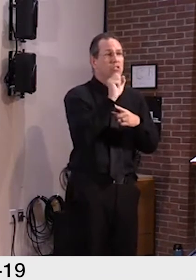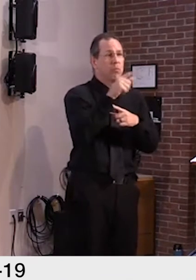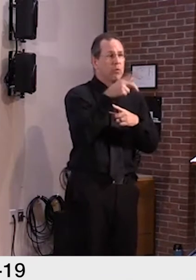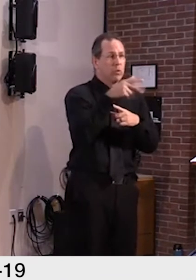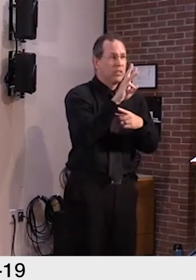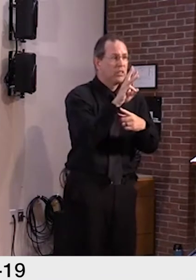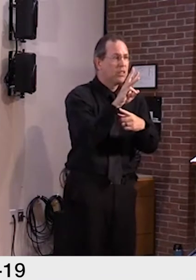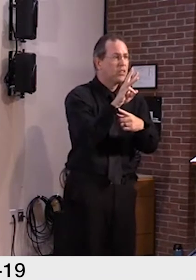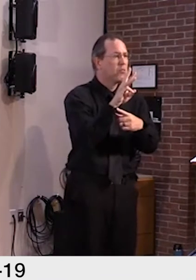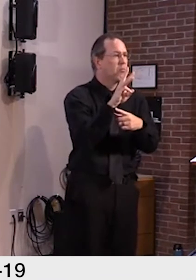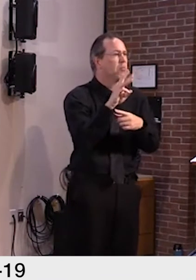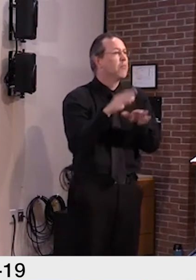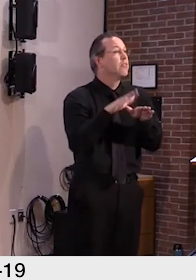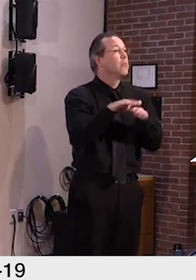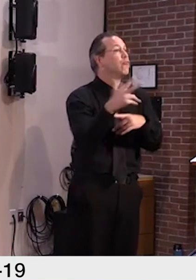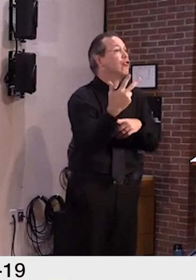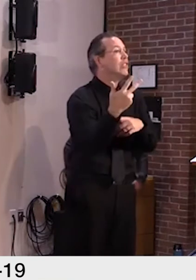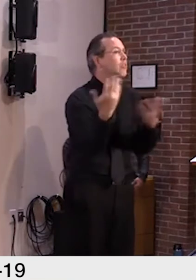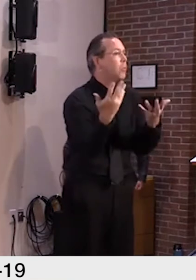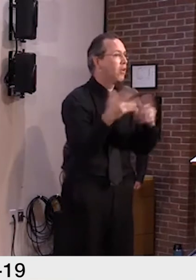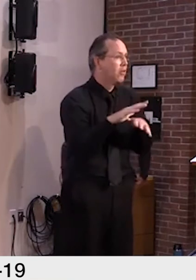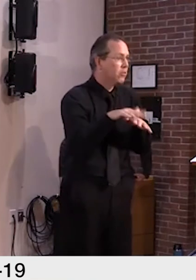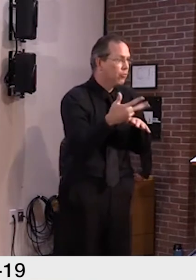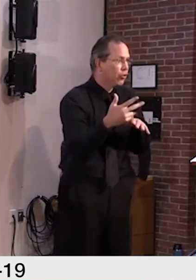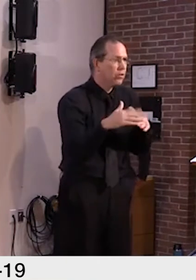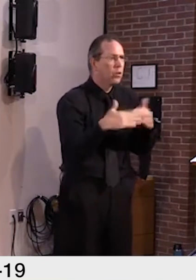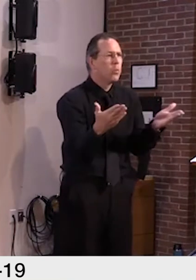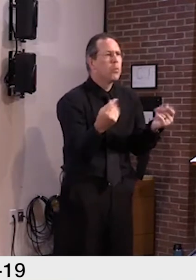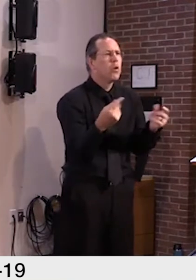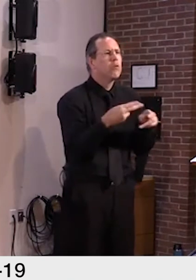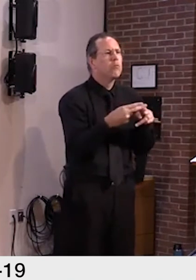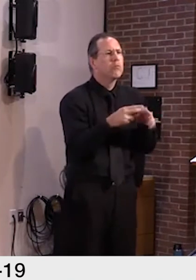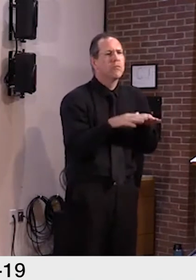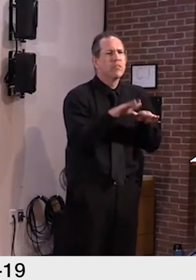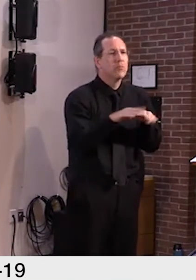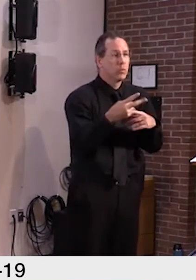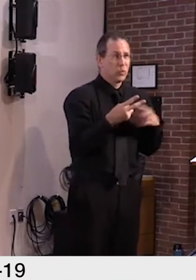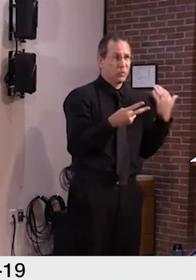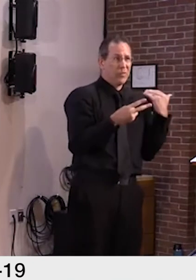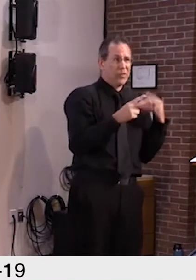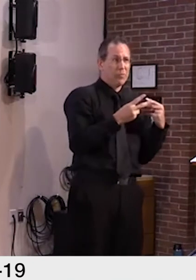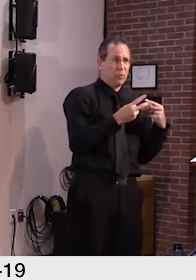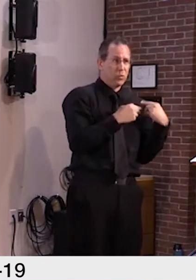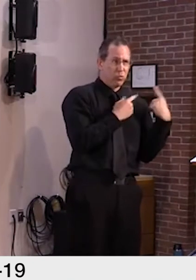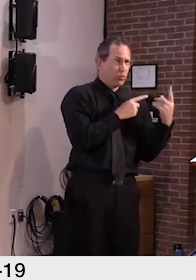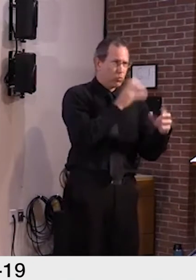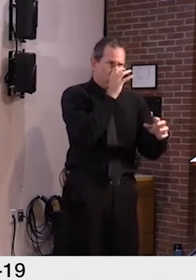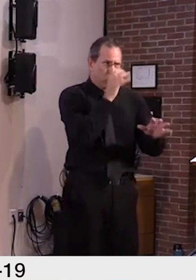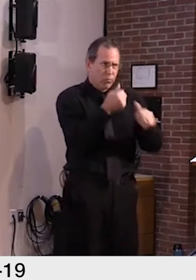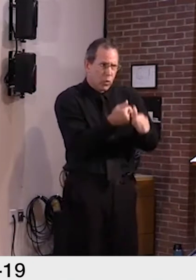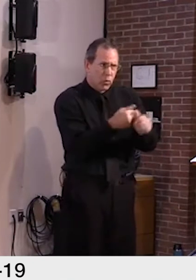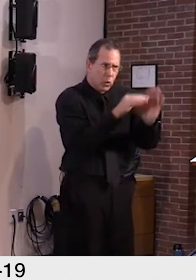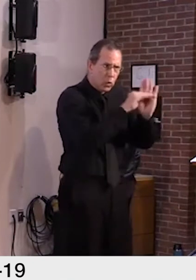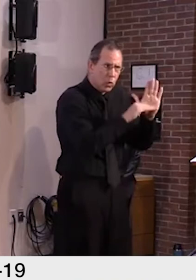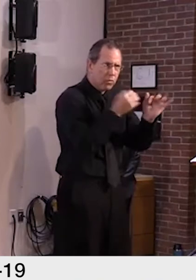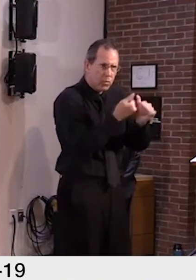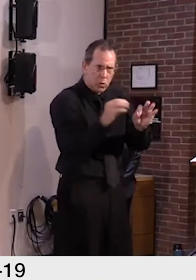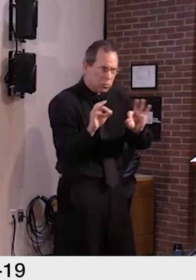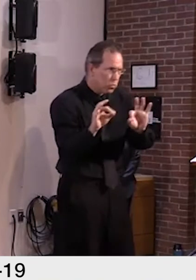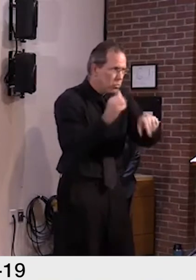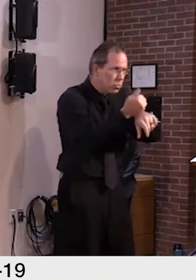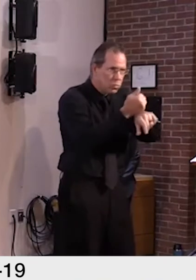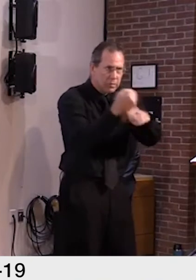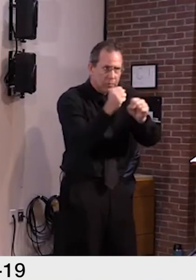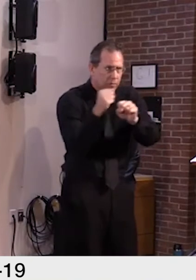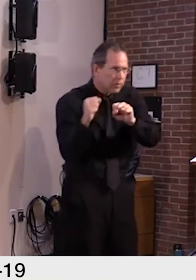opened our schools under Step 2 with the more restrictive requirements to give our schools the opportunity to practice and become more comfortable implementing these